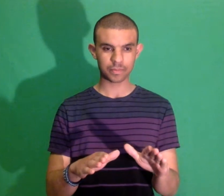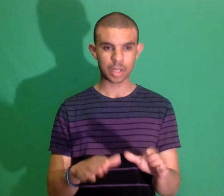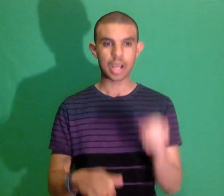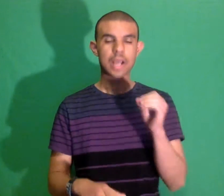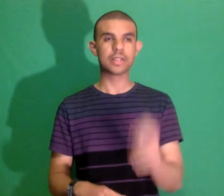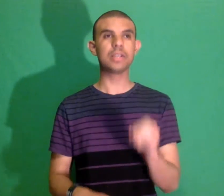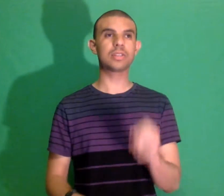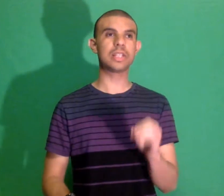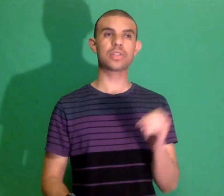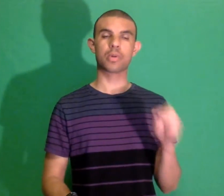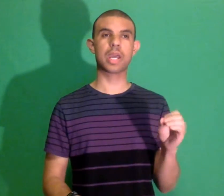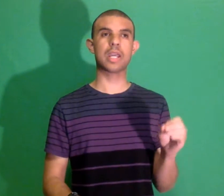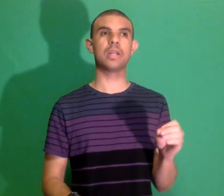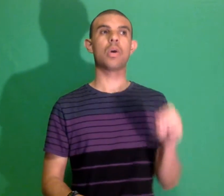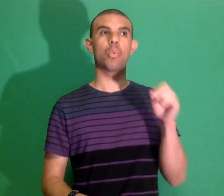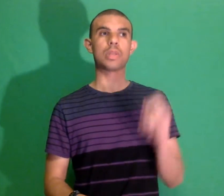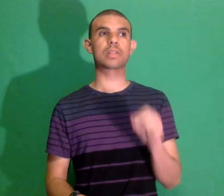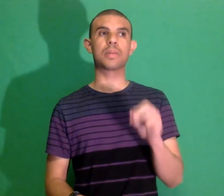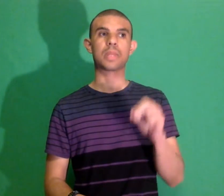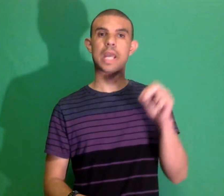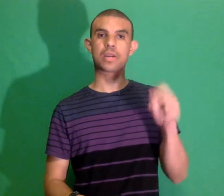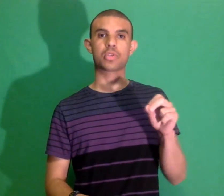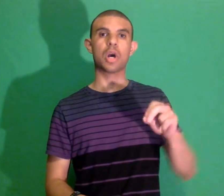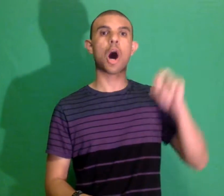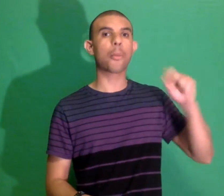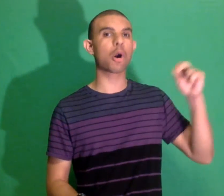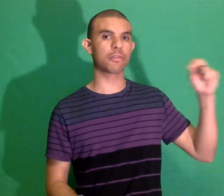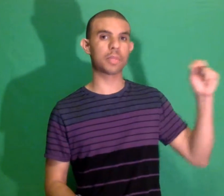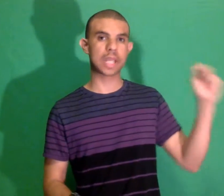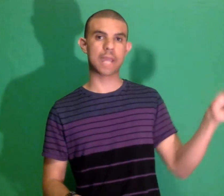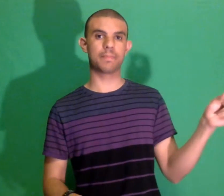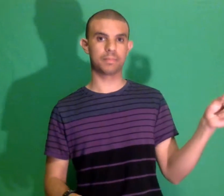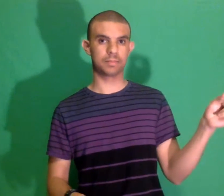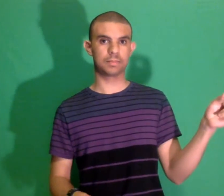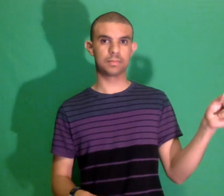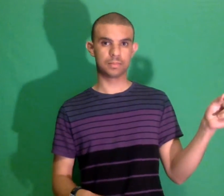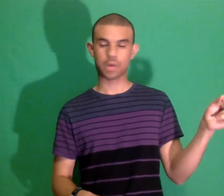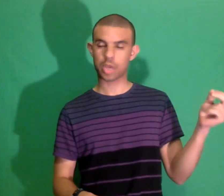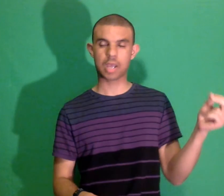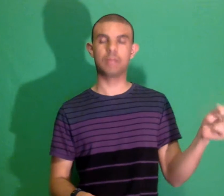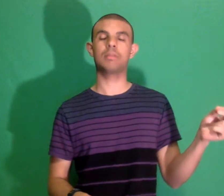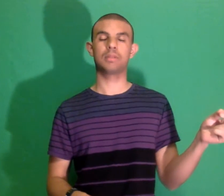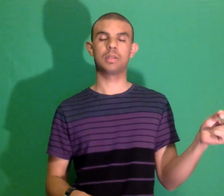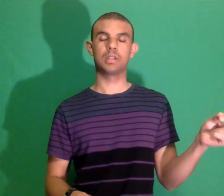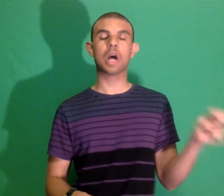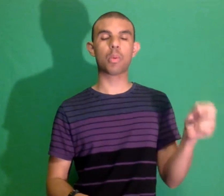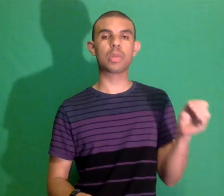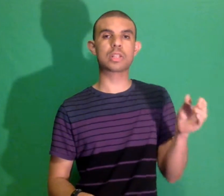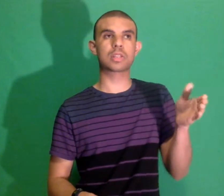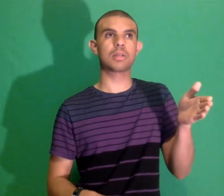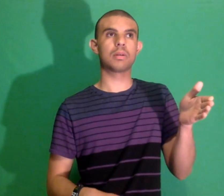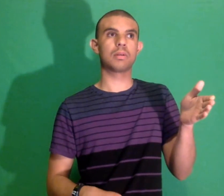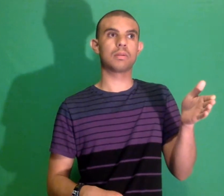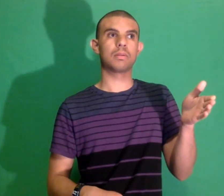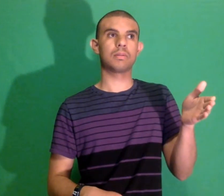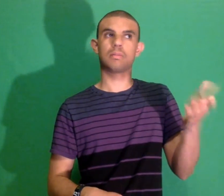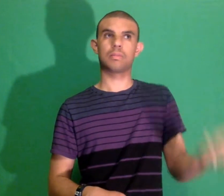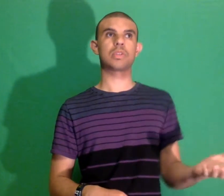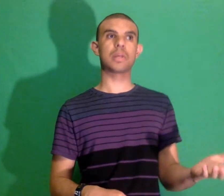DLC is okay when it's something extra apart from the game okay not when it's something